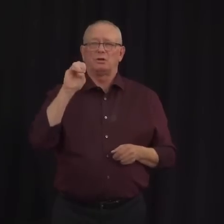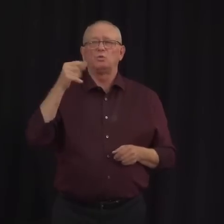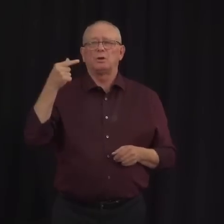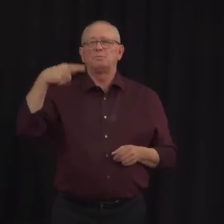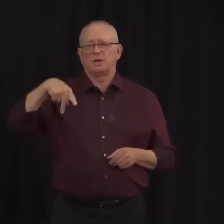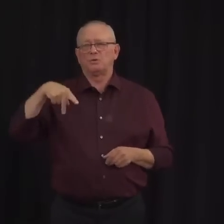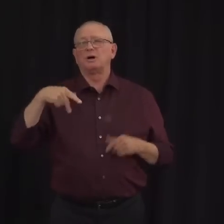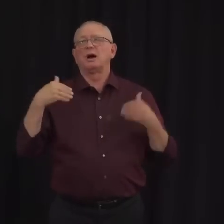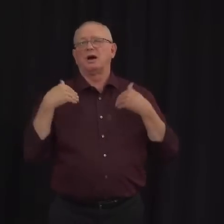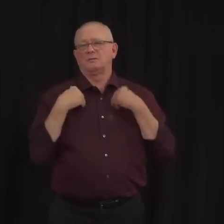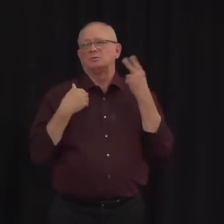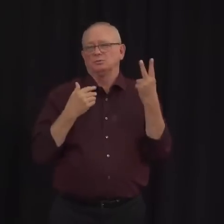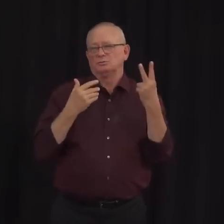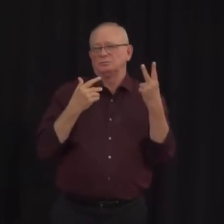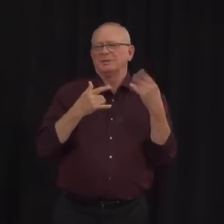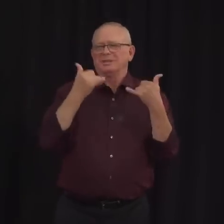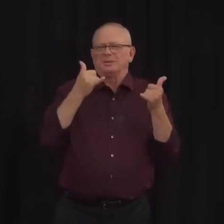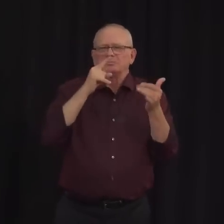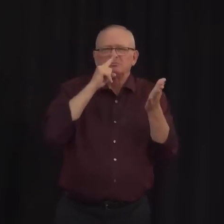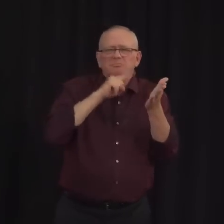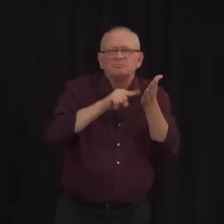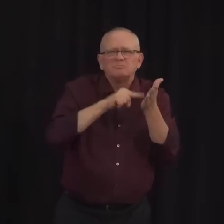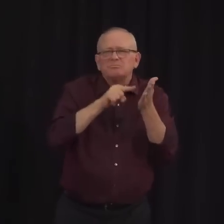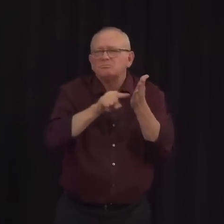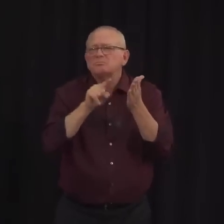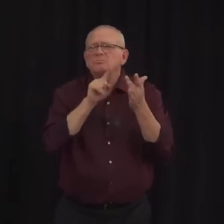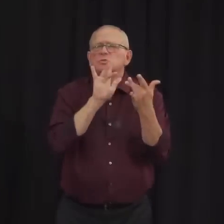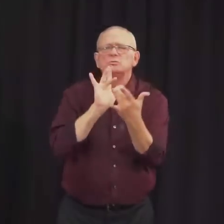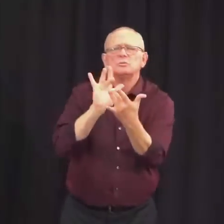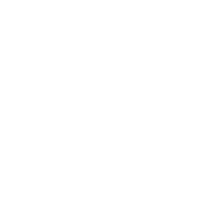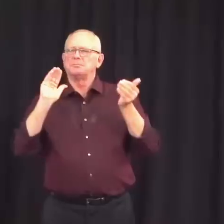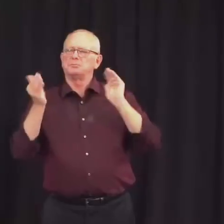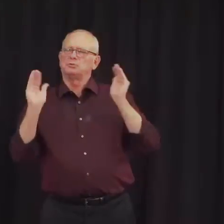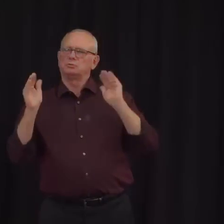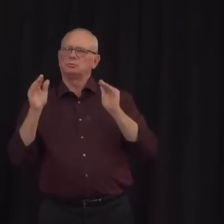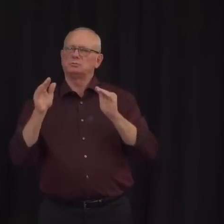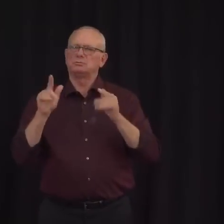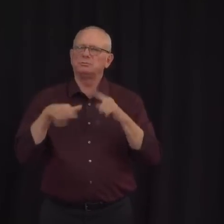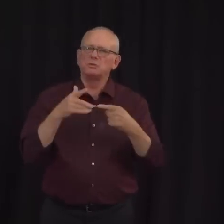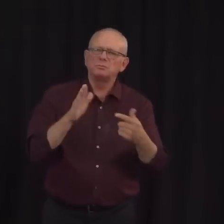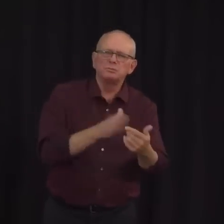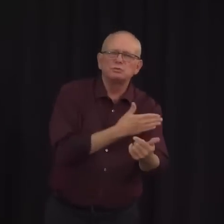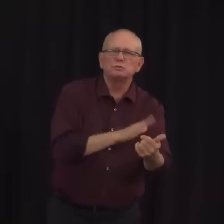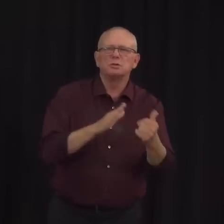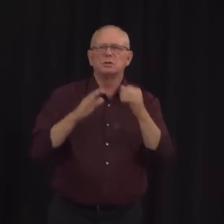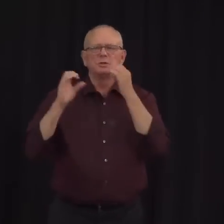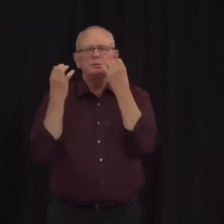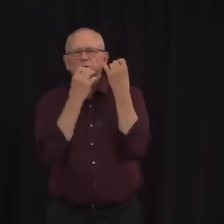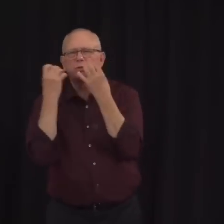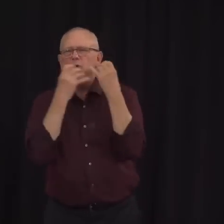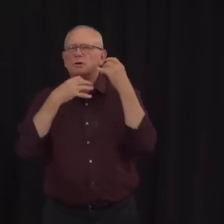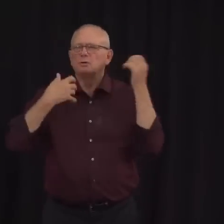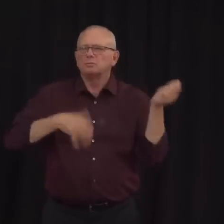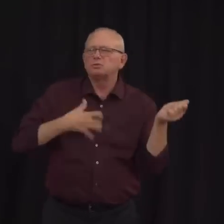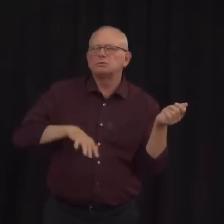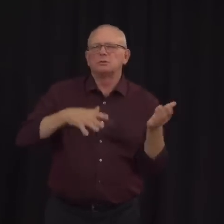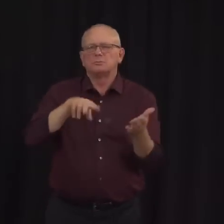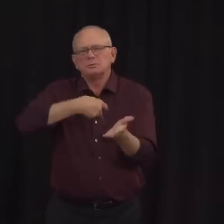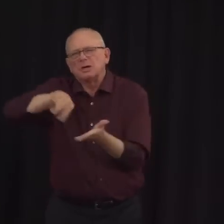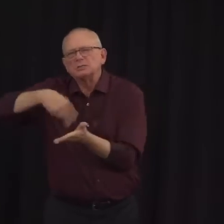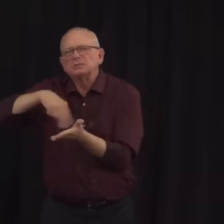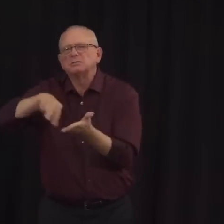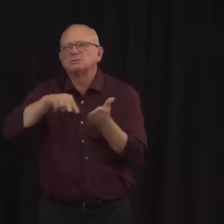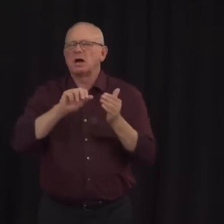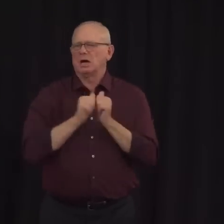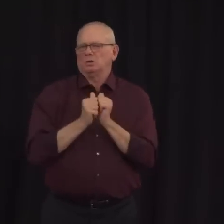and the facility remains safe for patients and staff. We have heard questions from many groups, businesses and